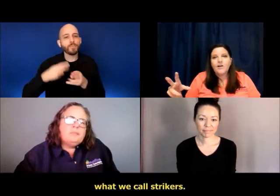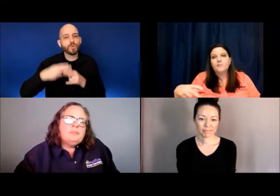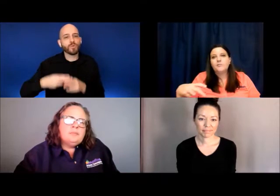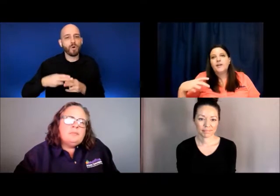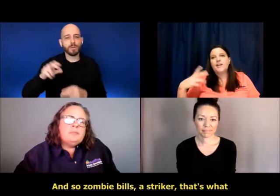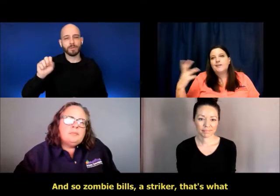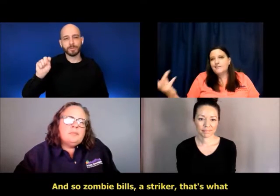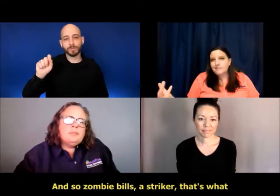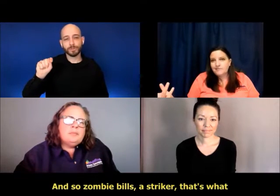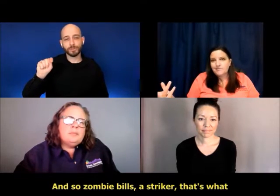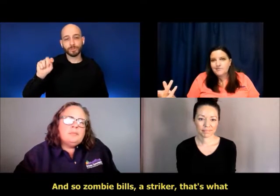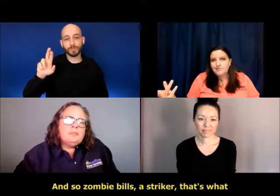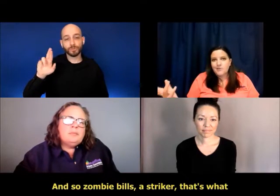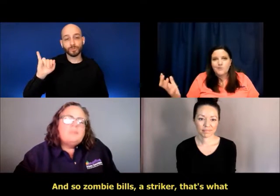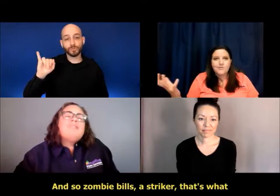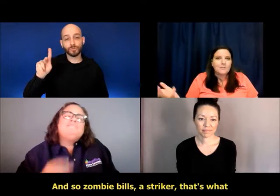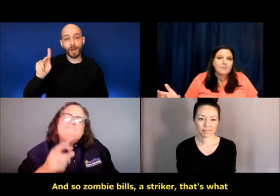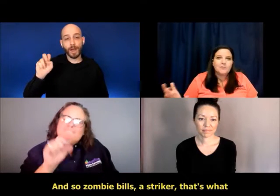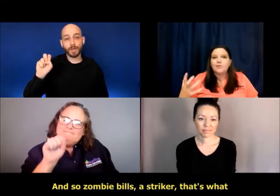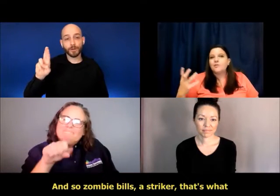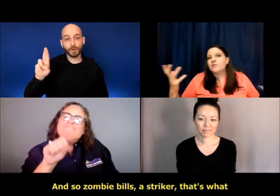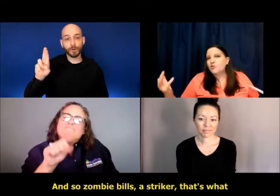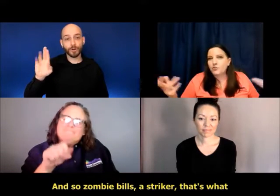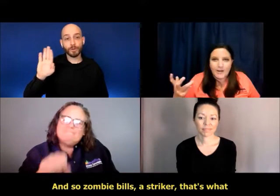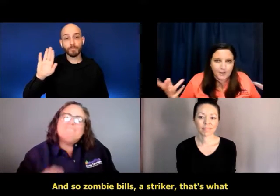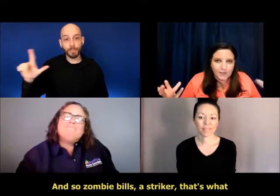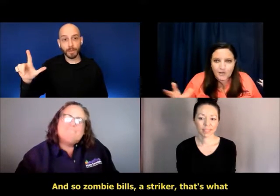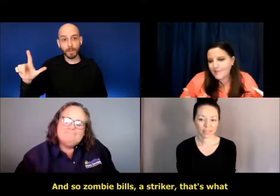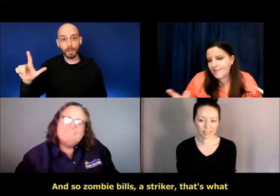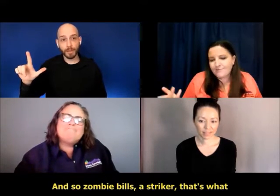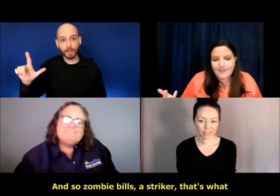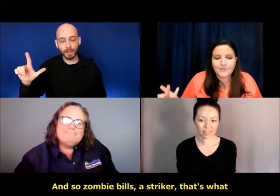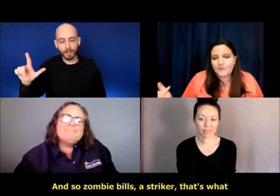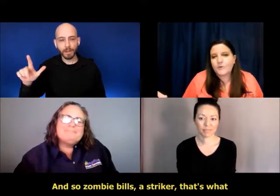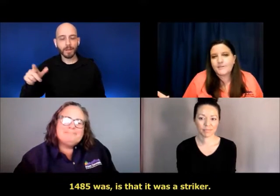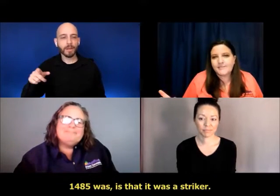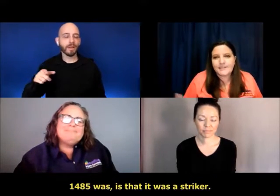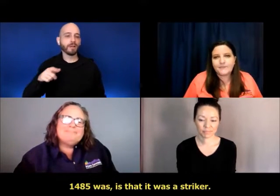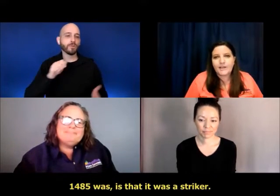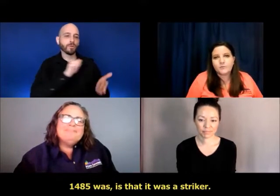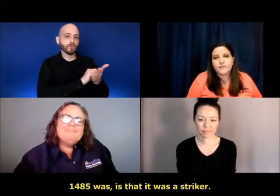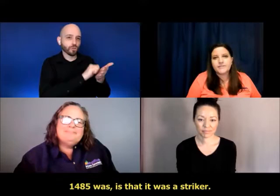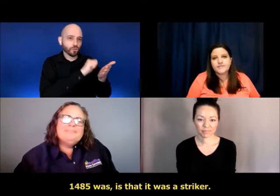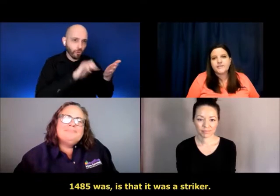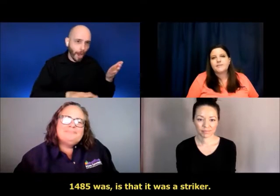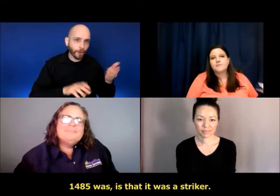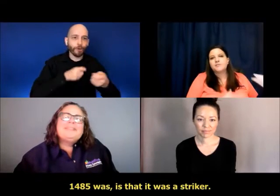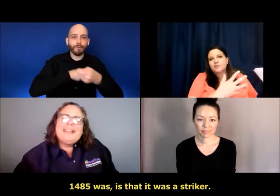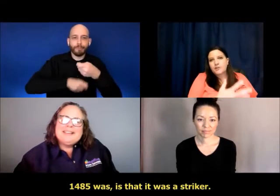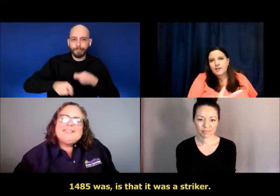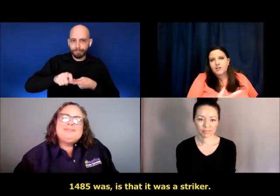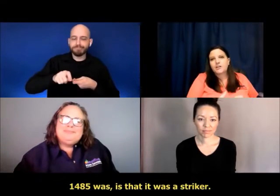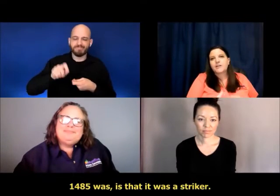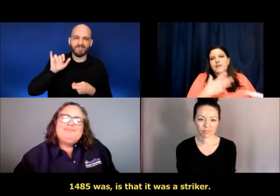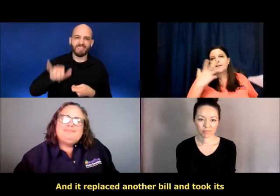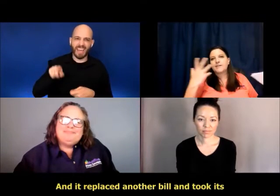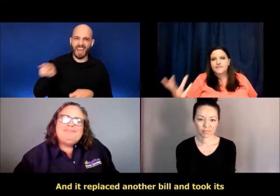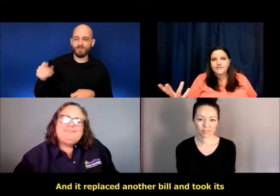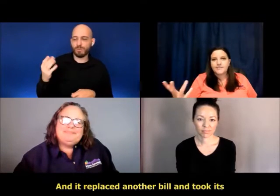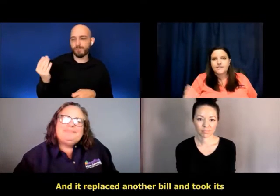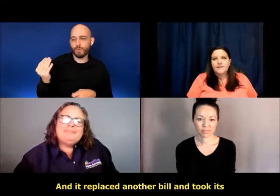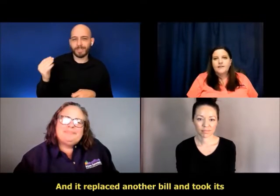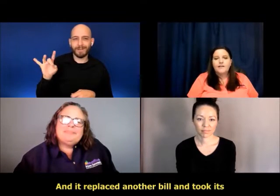Um, and so zombie bills, a striker, and that's what 1485 was, is that it was a striker